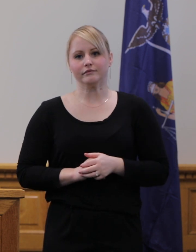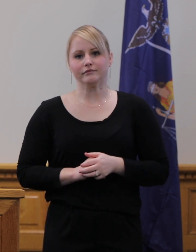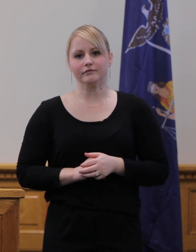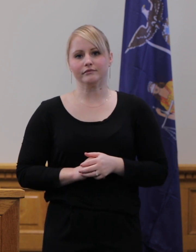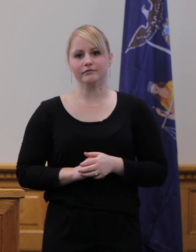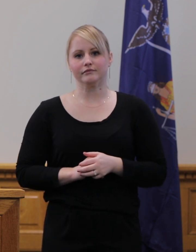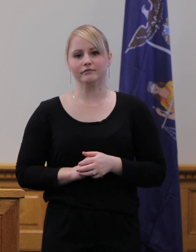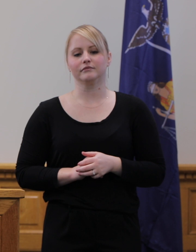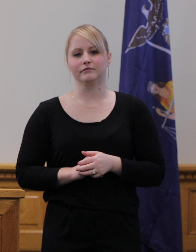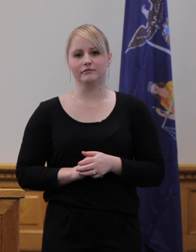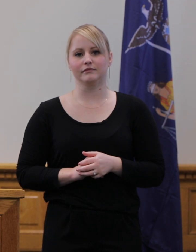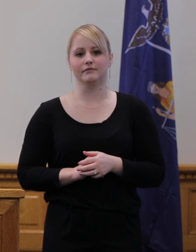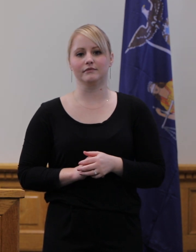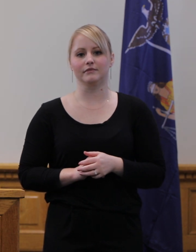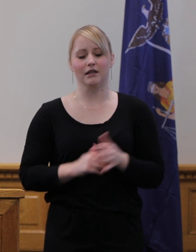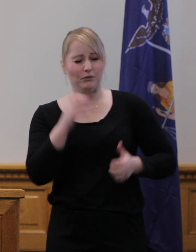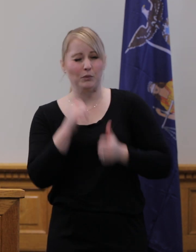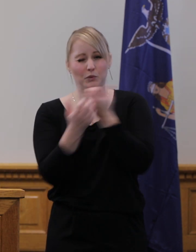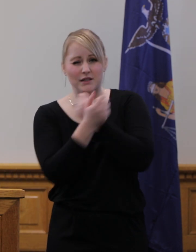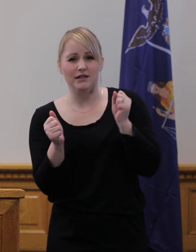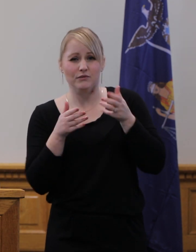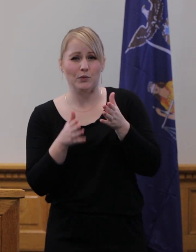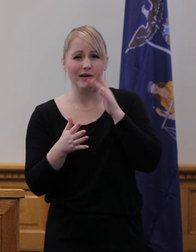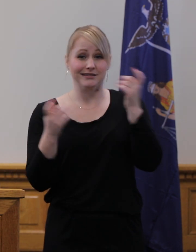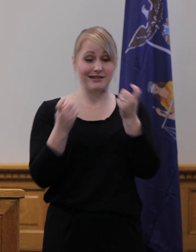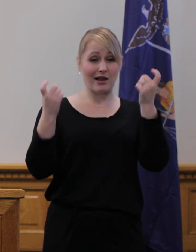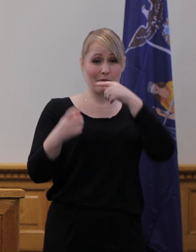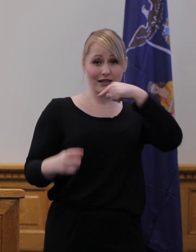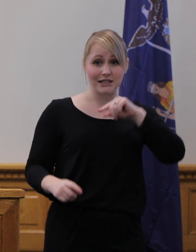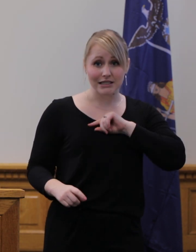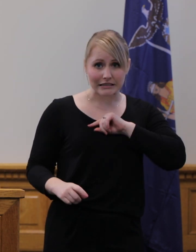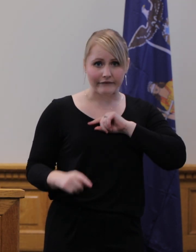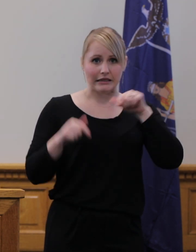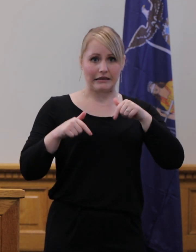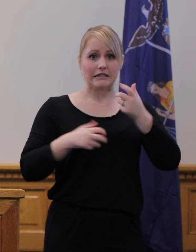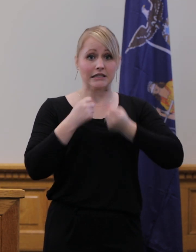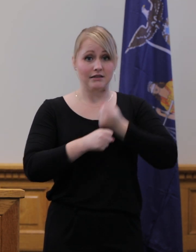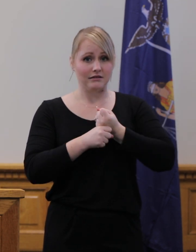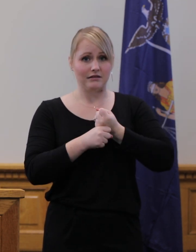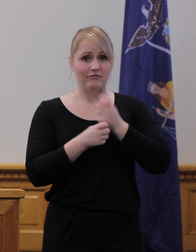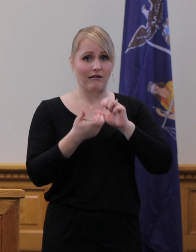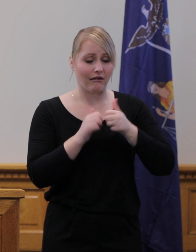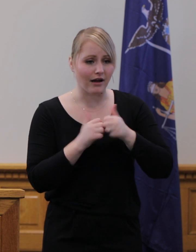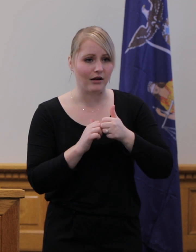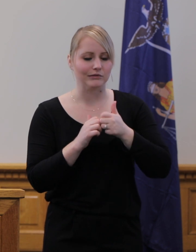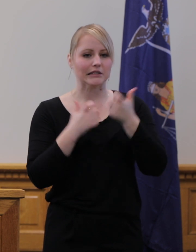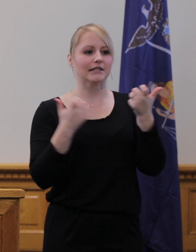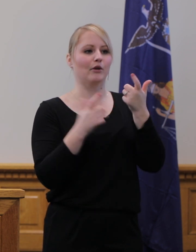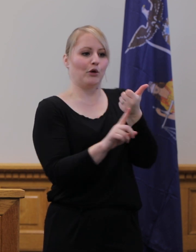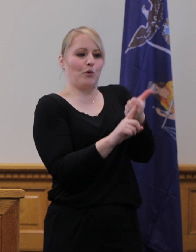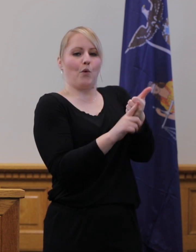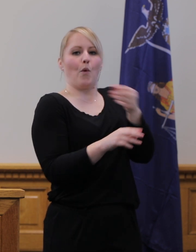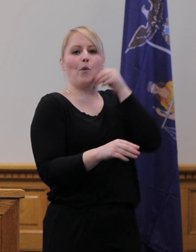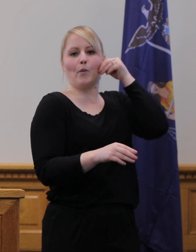The safety or the safest way to celebrate Thanksgiving this year will be to celebrate celebrate with the people in your own household. Please stay